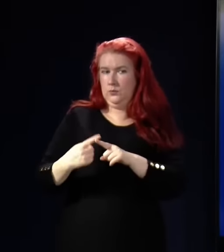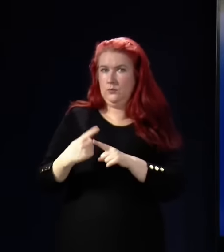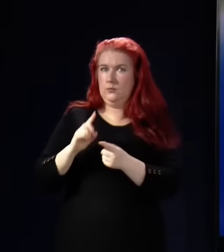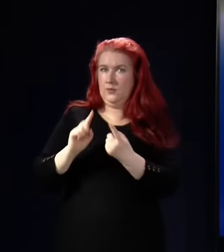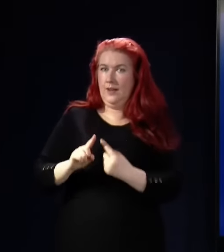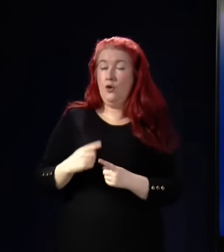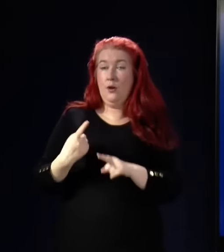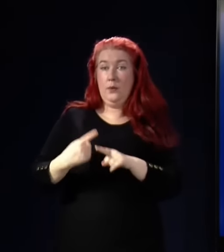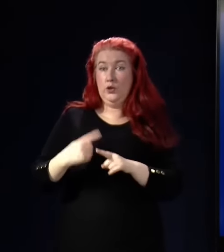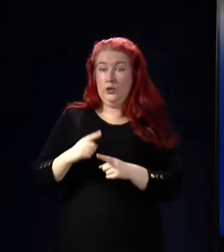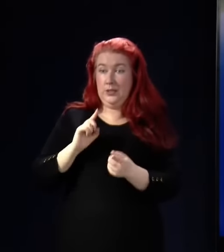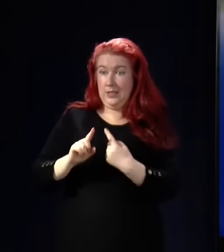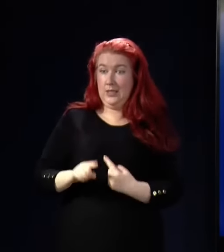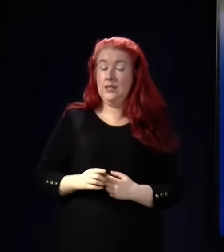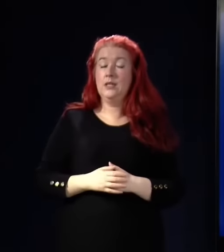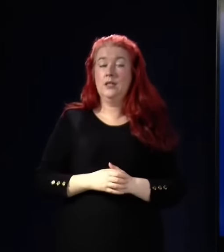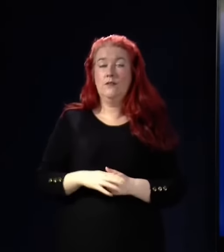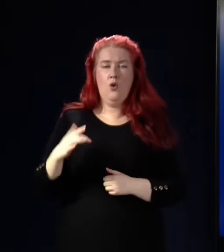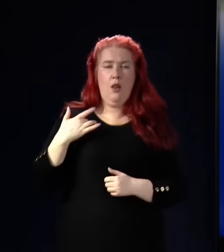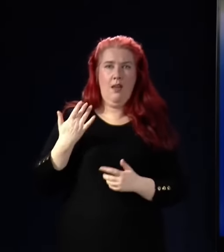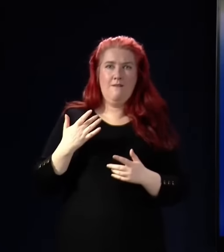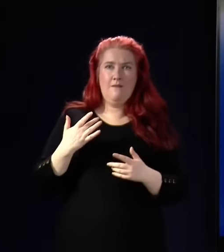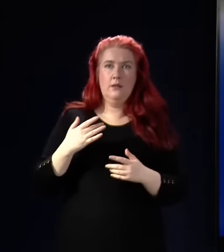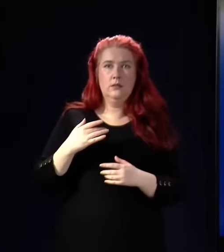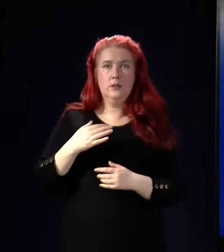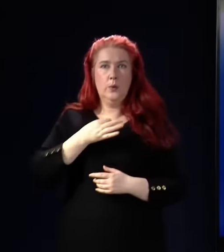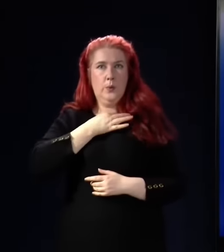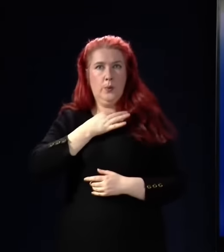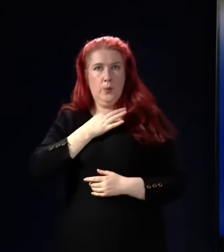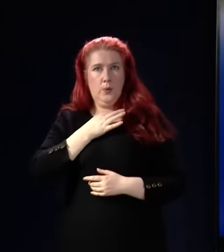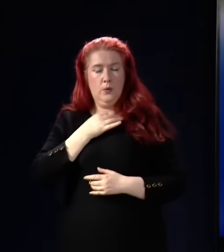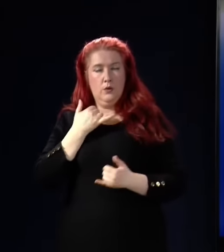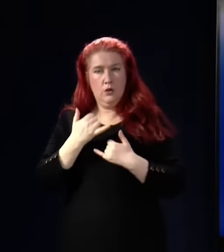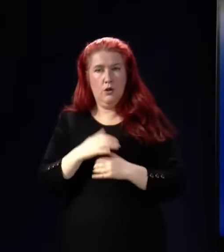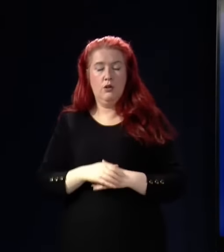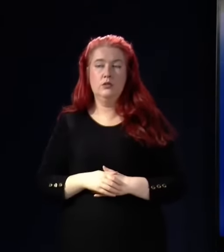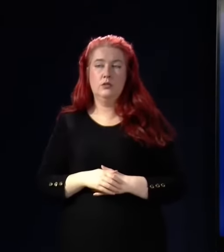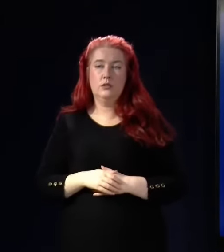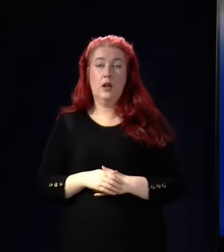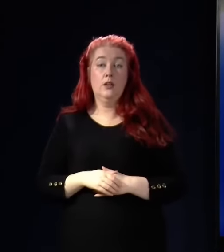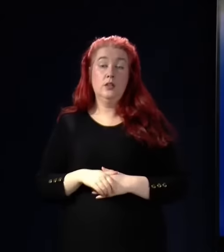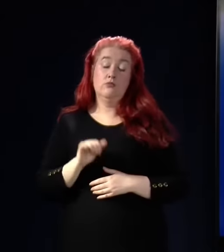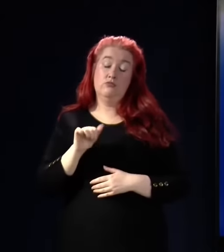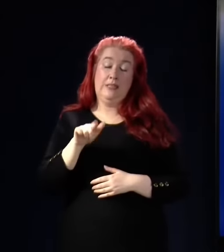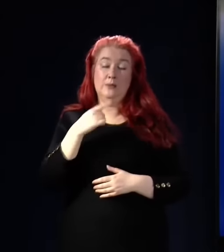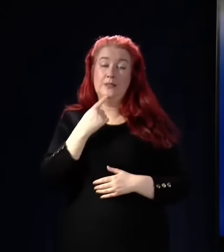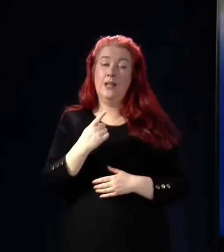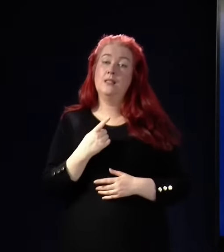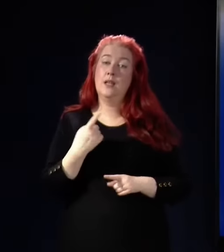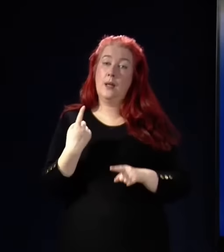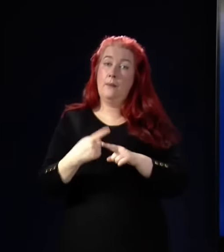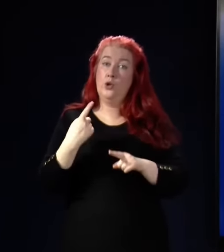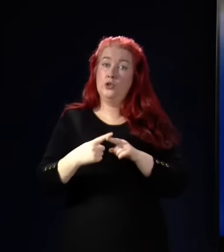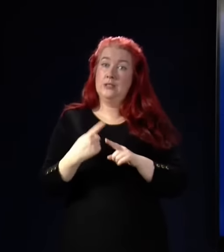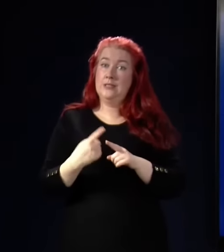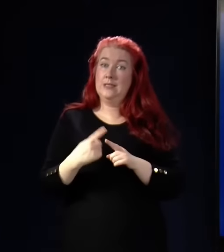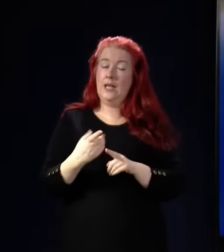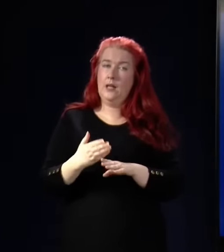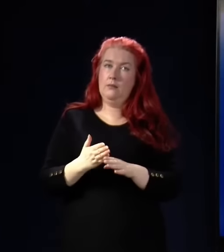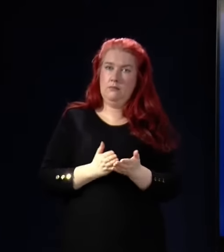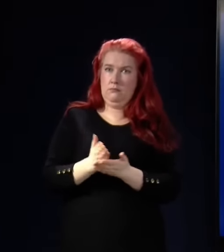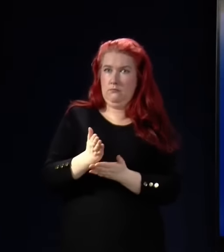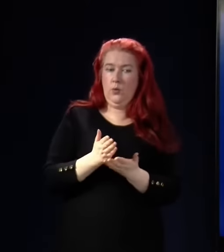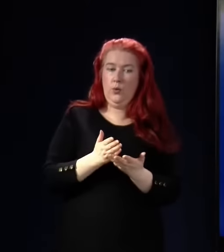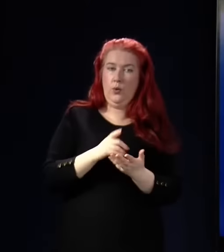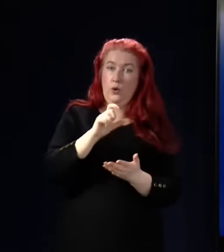immediate life-threatening calls. The First Minister's right, Lisa, you referenced in your question that emergency footing pre-pandemic. The reason